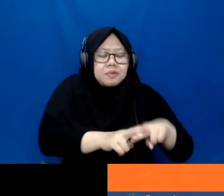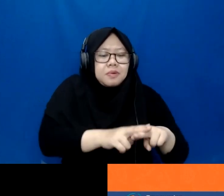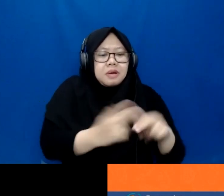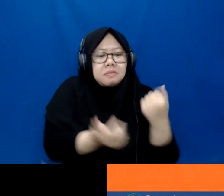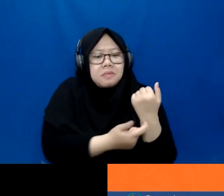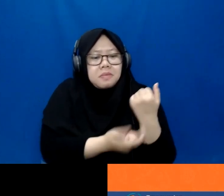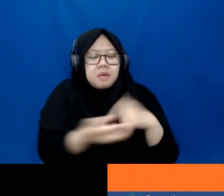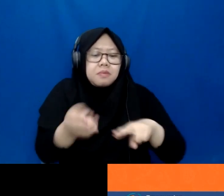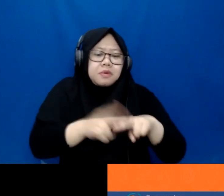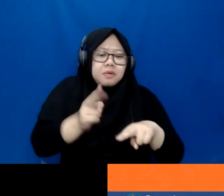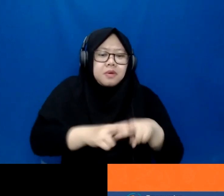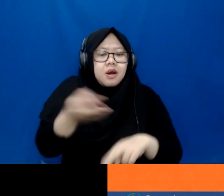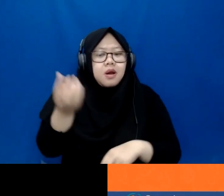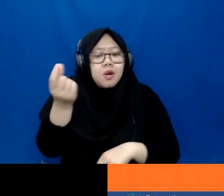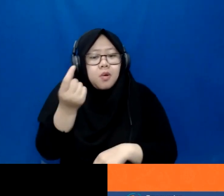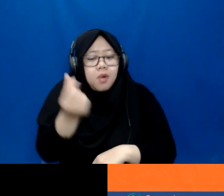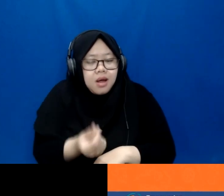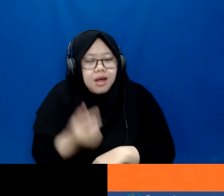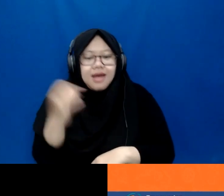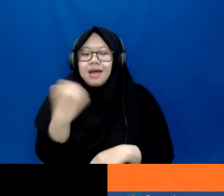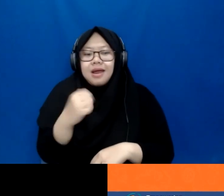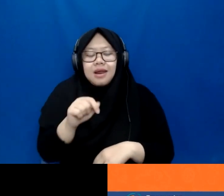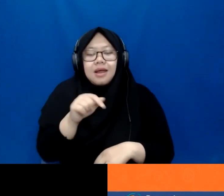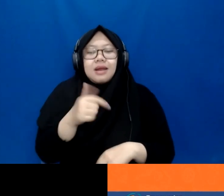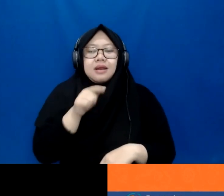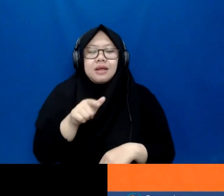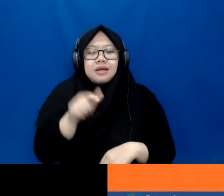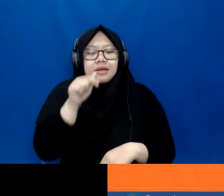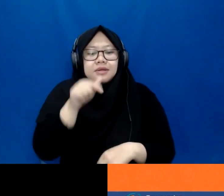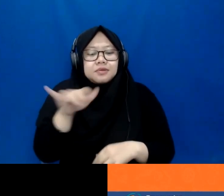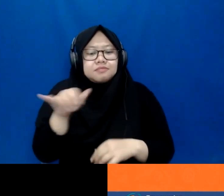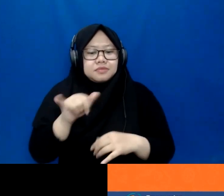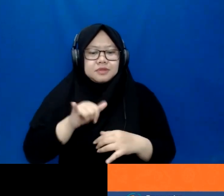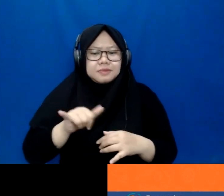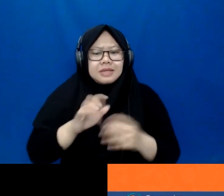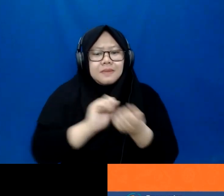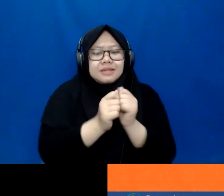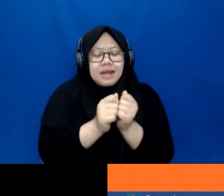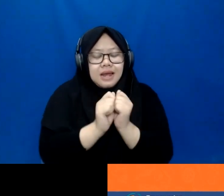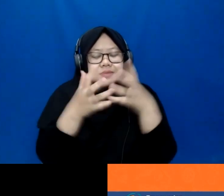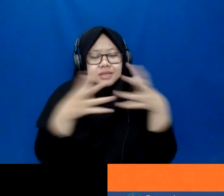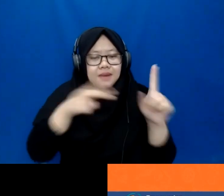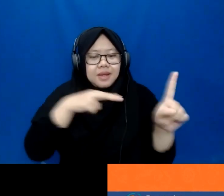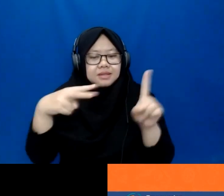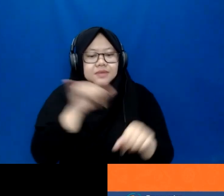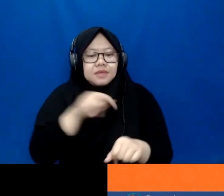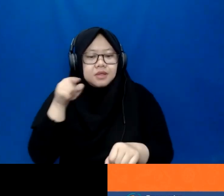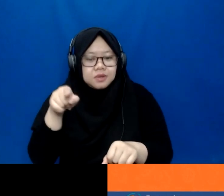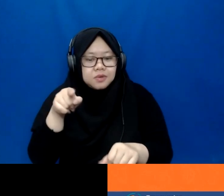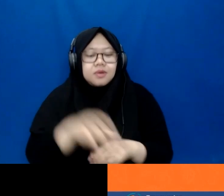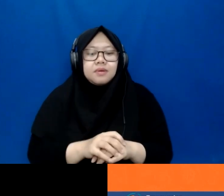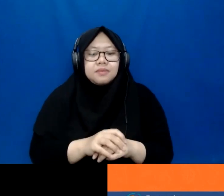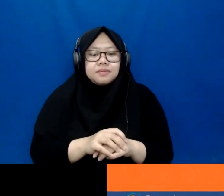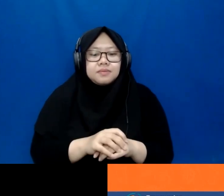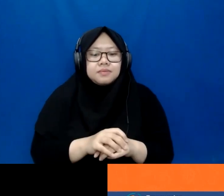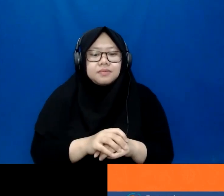when I could be doing other things. So that's a big problem. And I think that needs to be addressed at